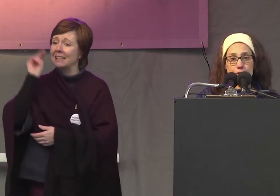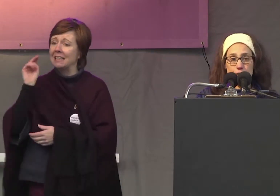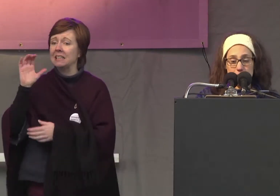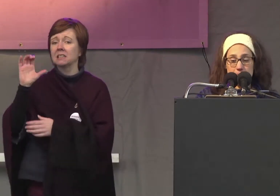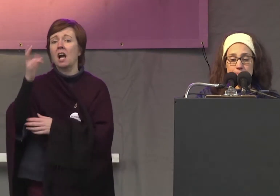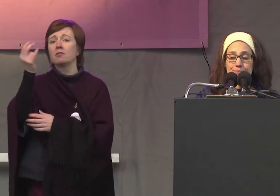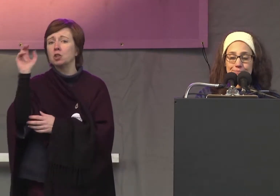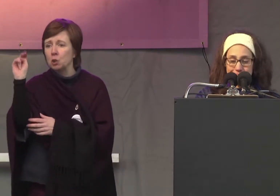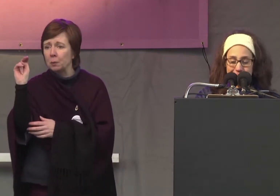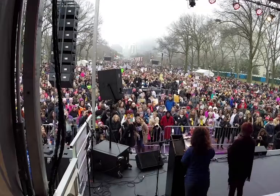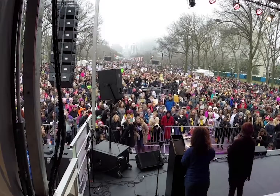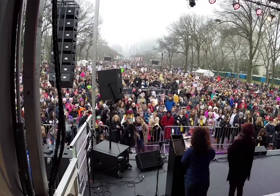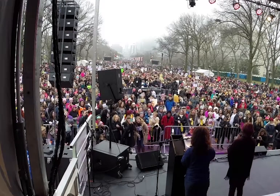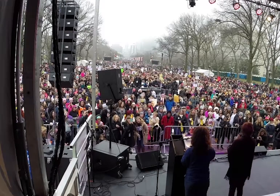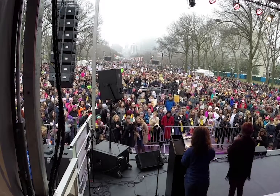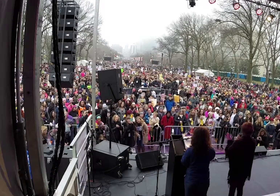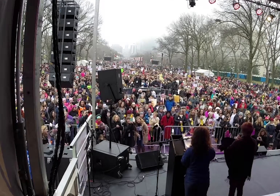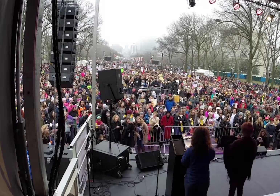Cuban refugees